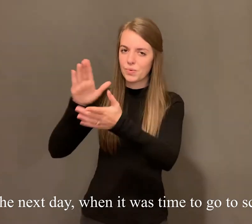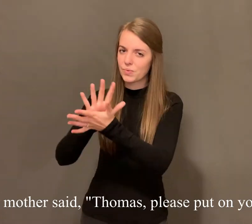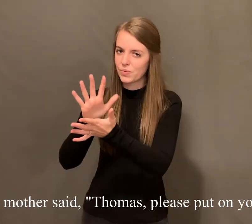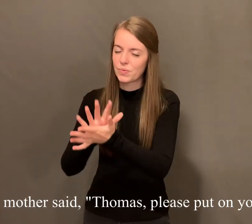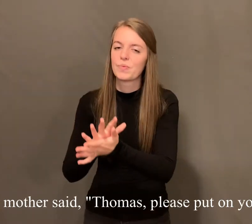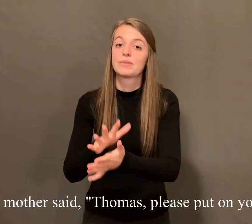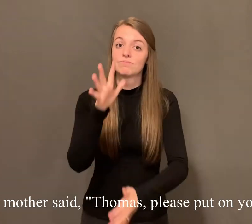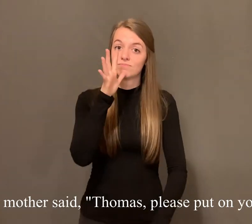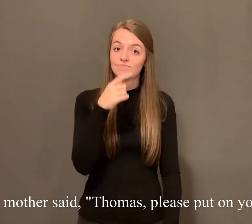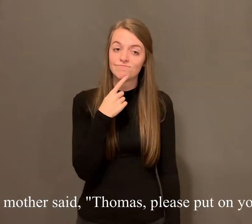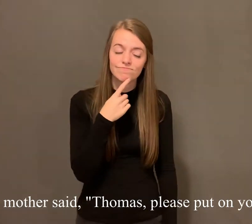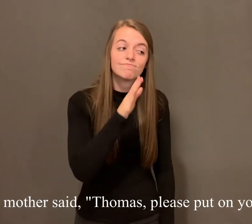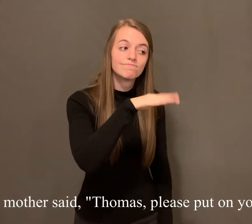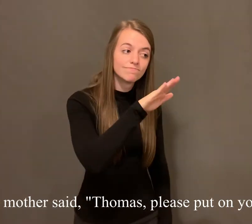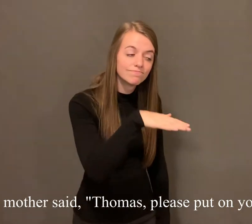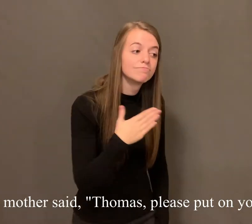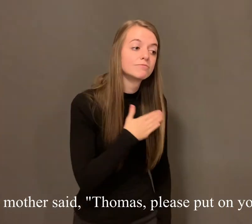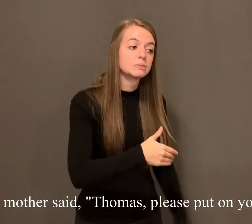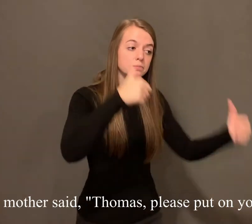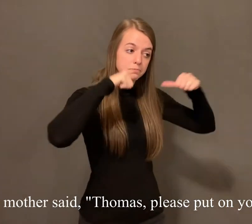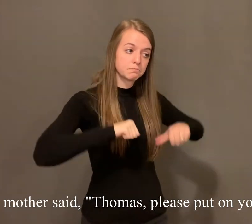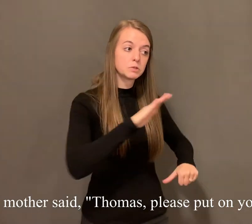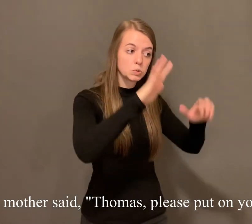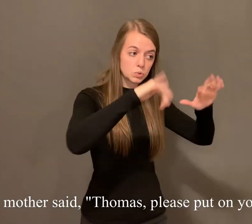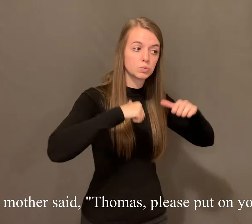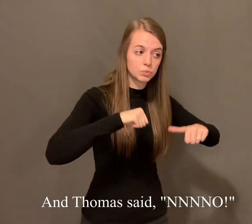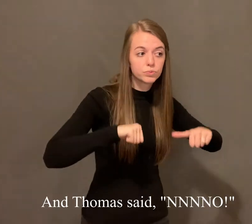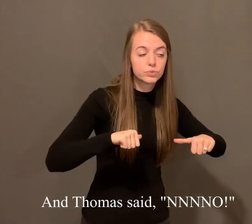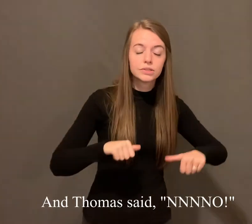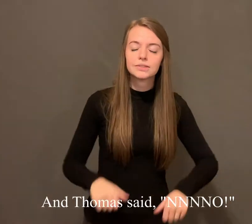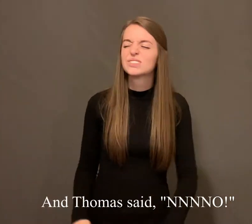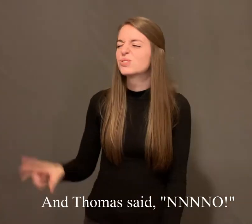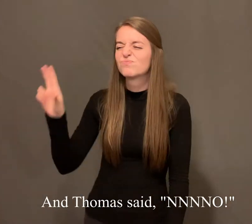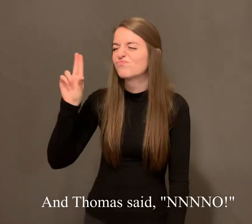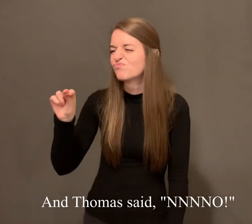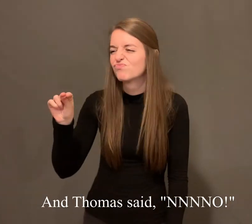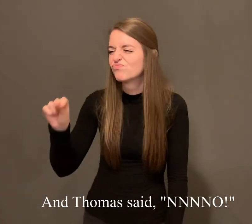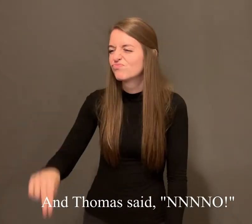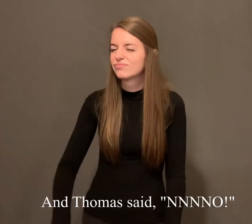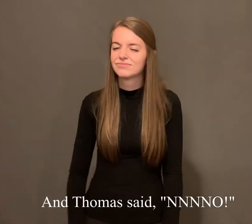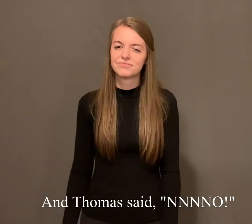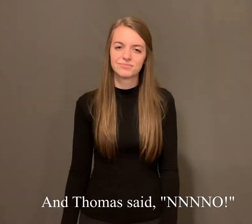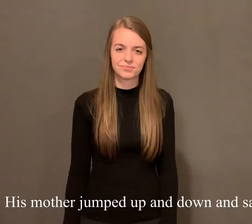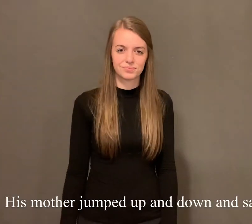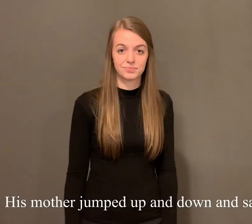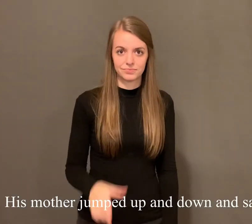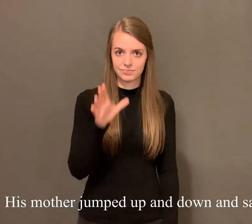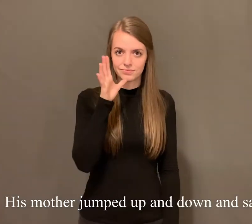school thomas's mother said thomas please put on your snowsuit and thomas said no his mother jumped